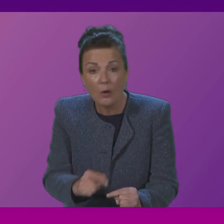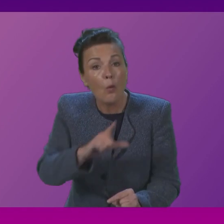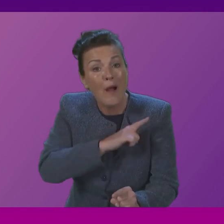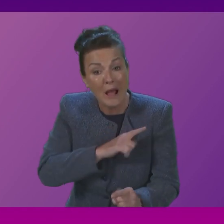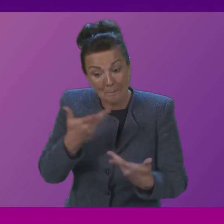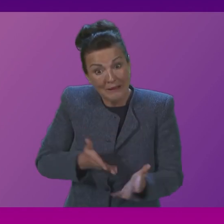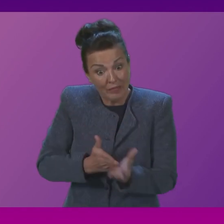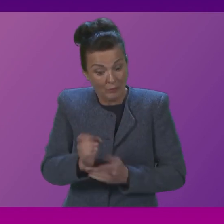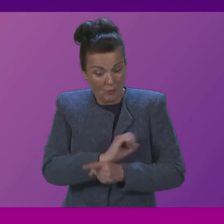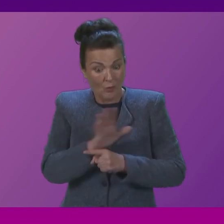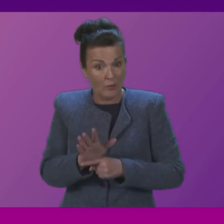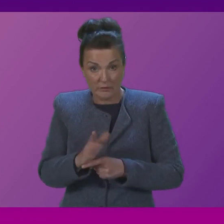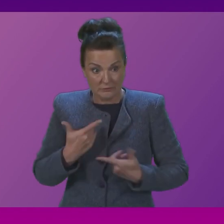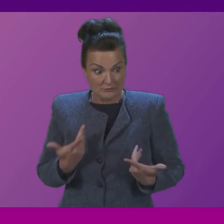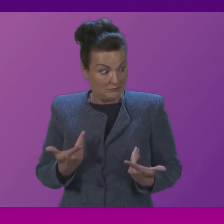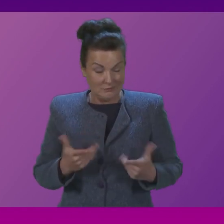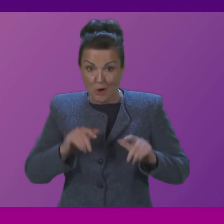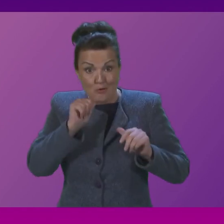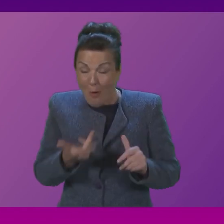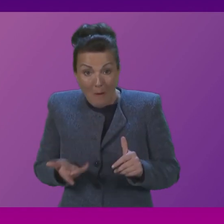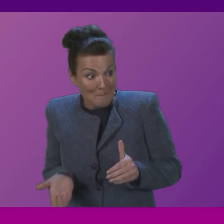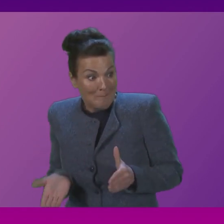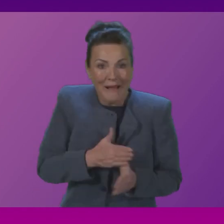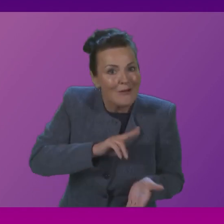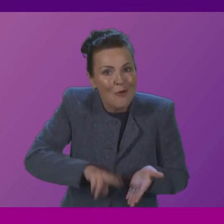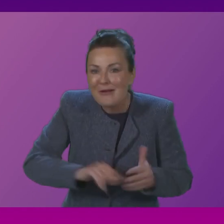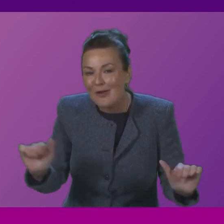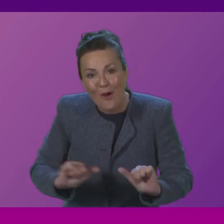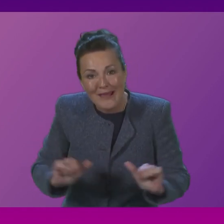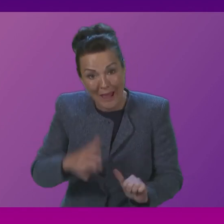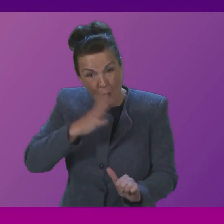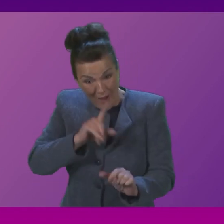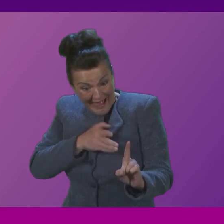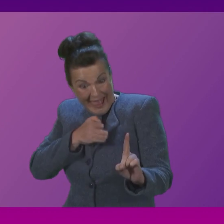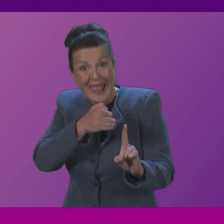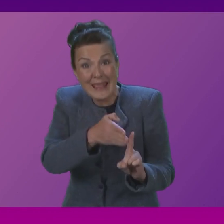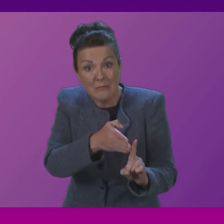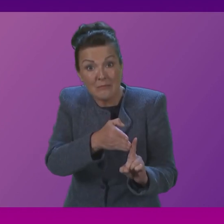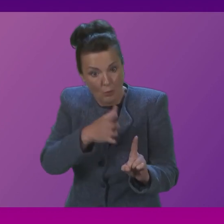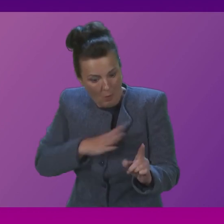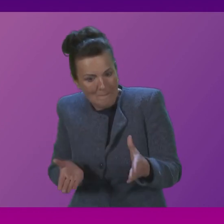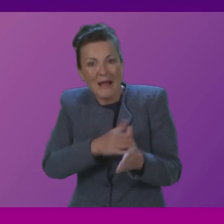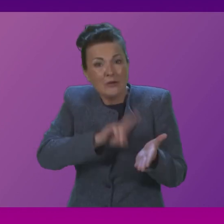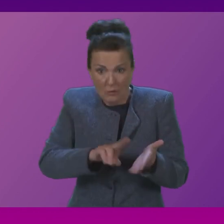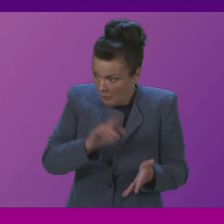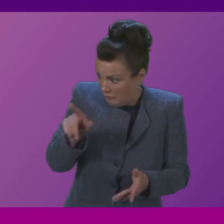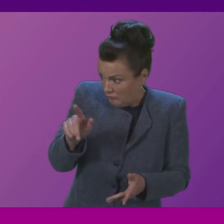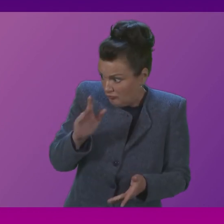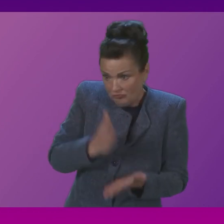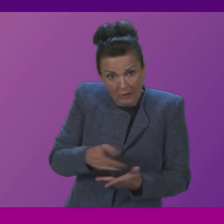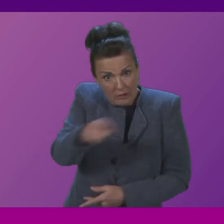impact of the pandemic and get back to delivering the level of service that all patients have a right to expect, looking